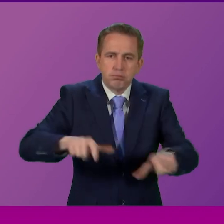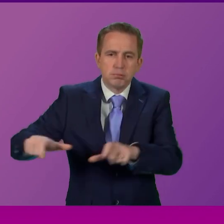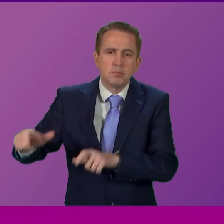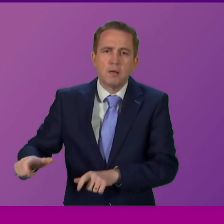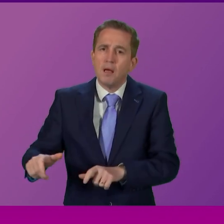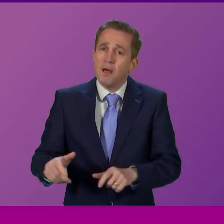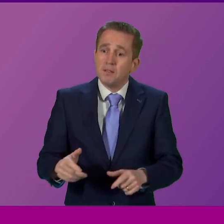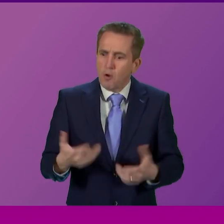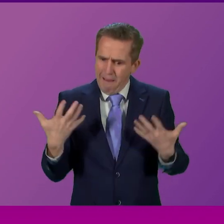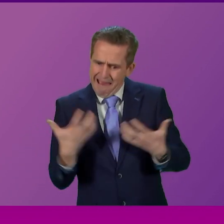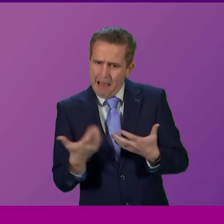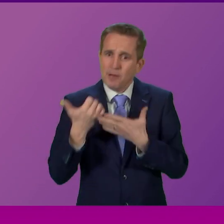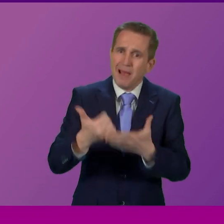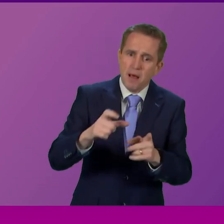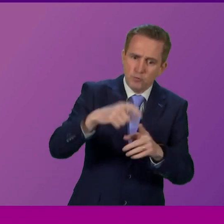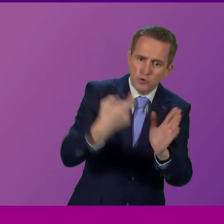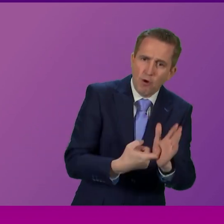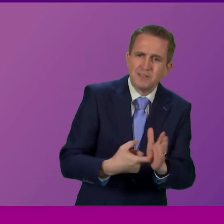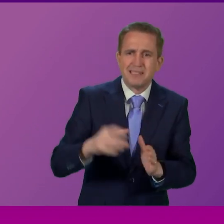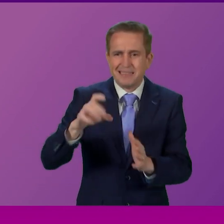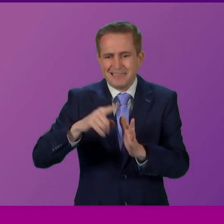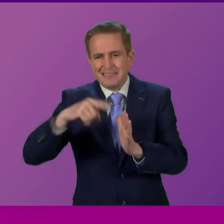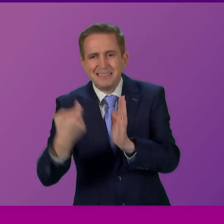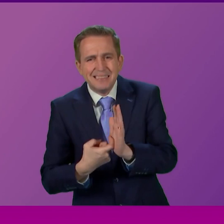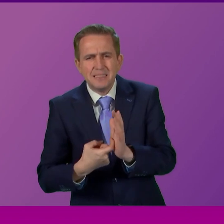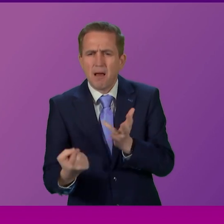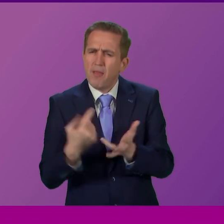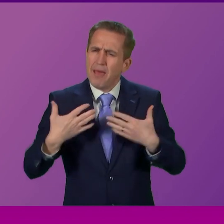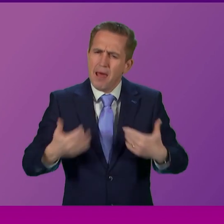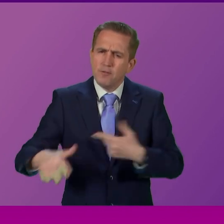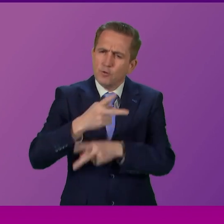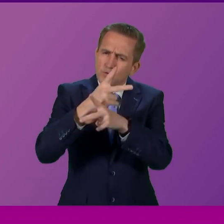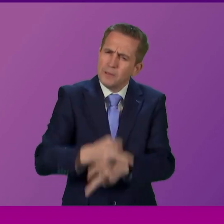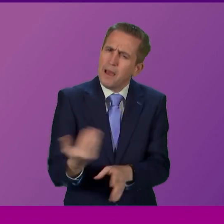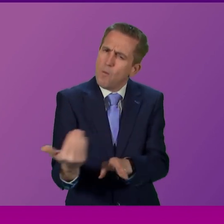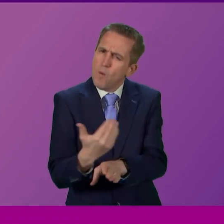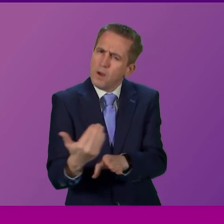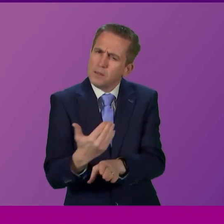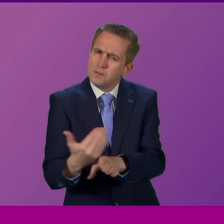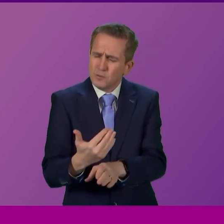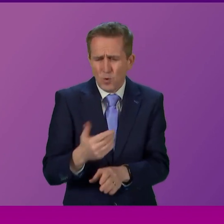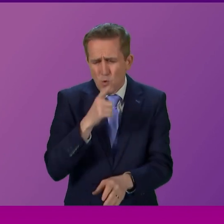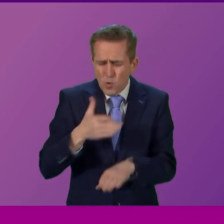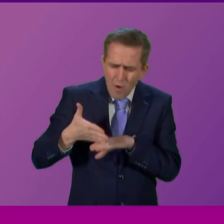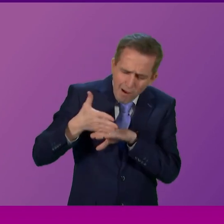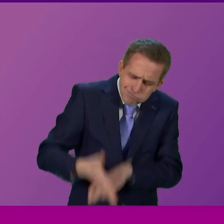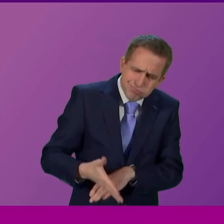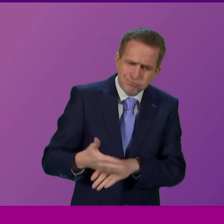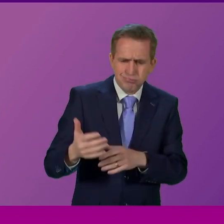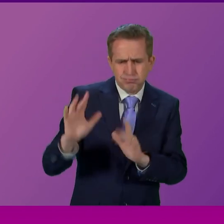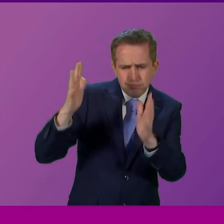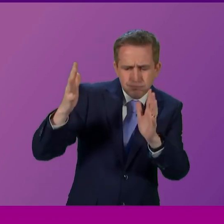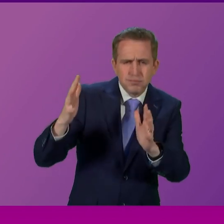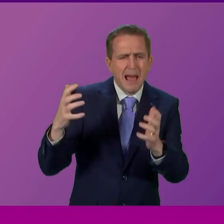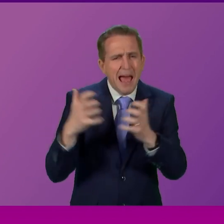help the likes of Dr Dave Cesar and every other health and social care worker who's doing an exceptional job? Well what we can do is